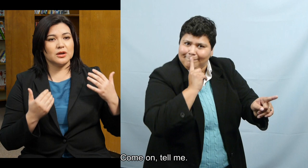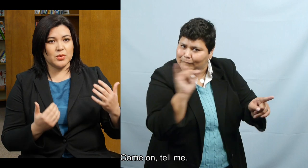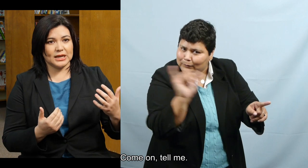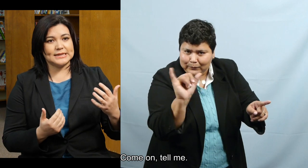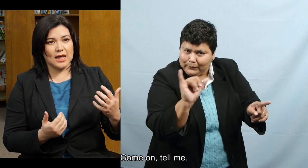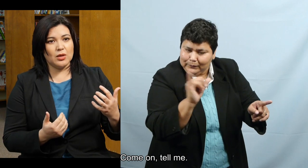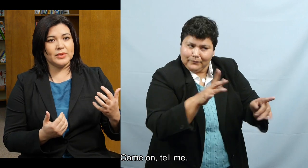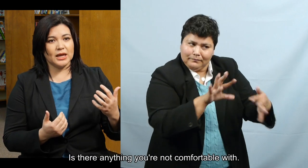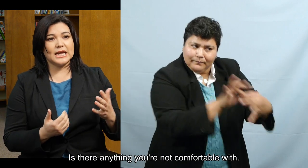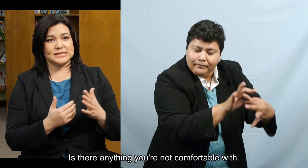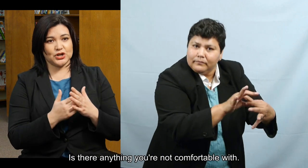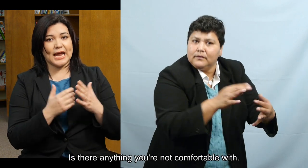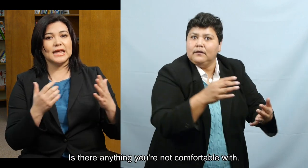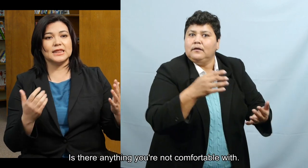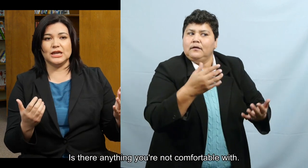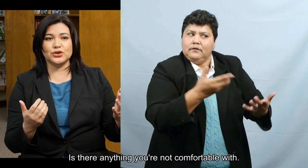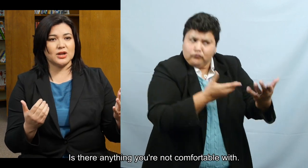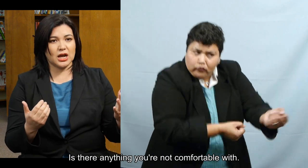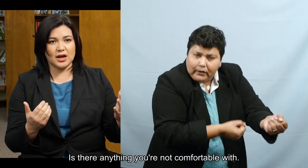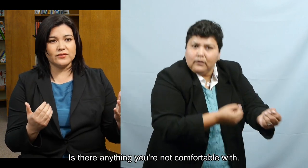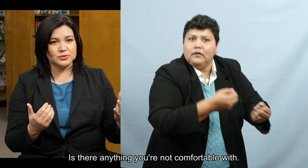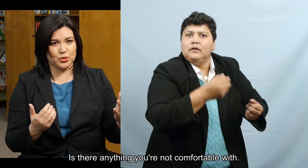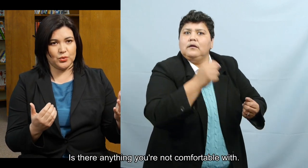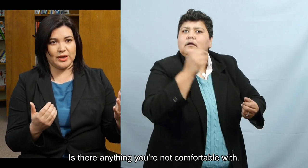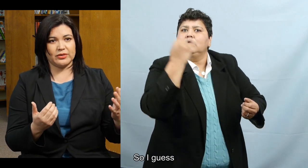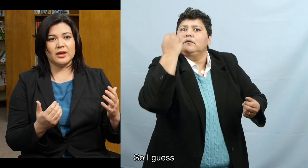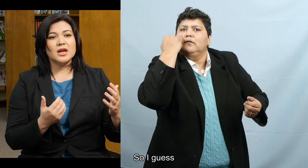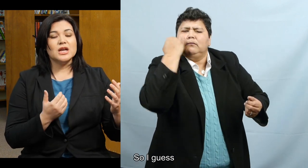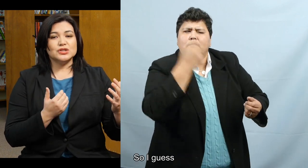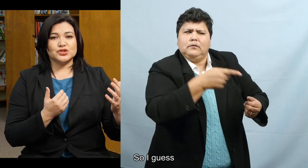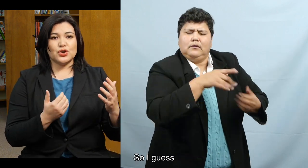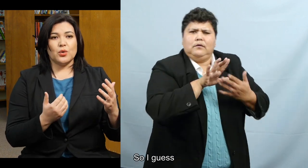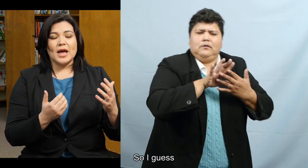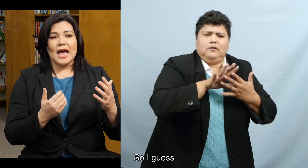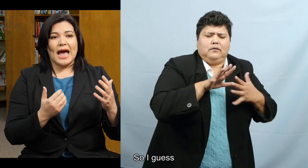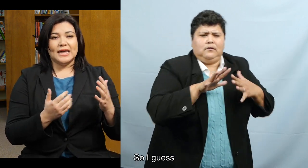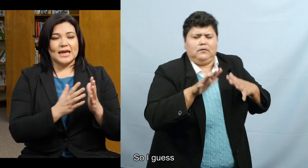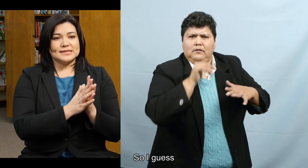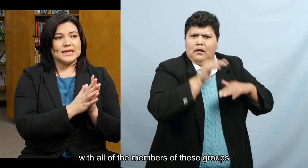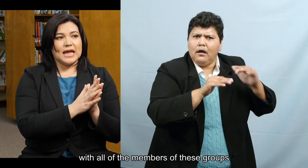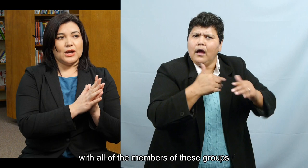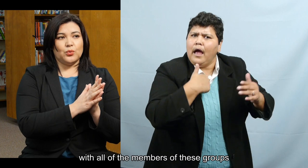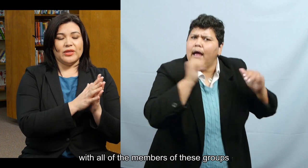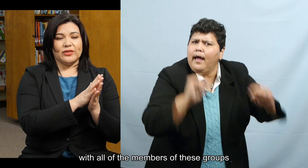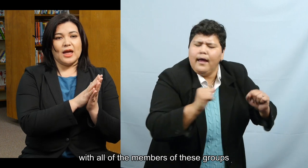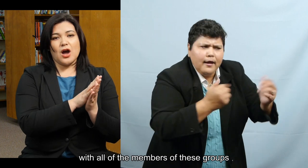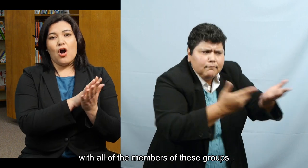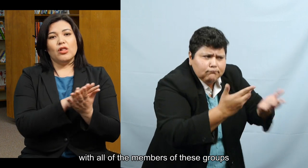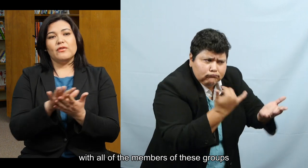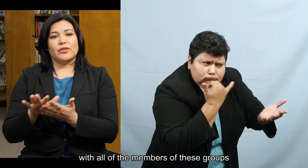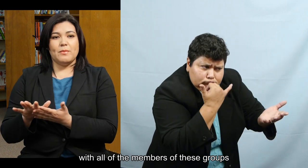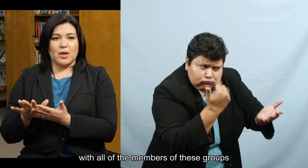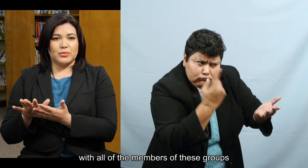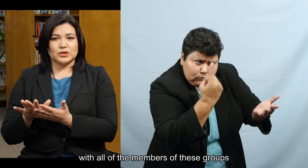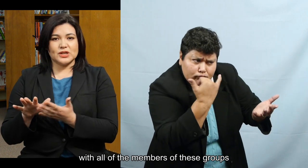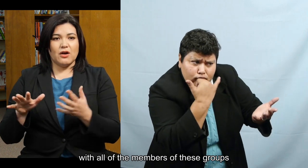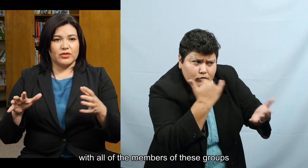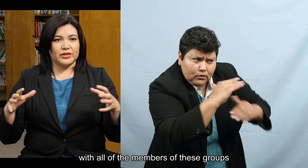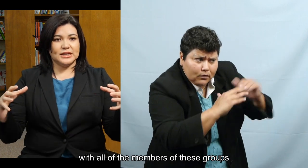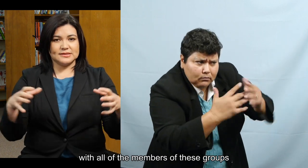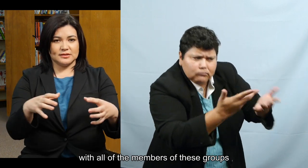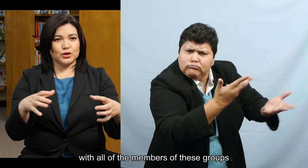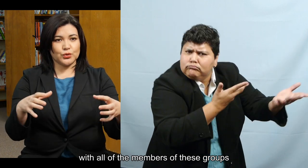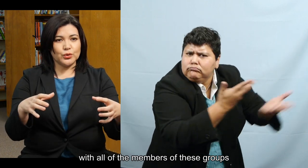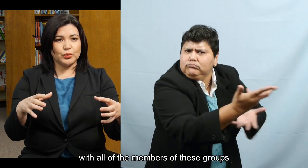come on, tell me, is there anything you're not comfortable with? So I guess with all of the members